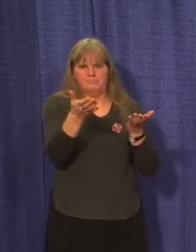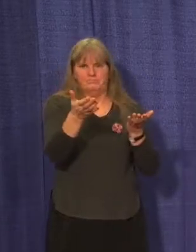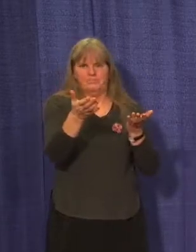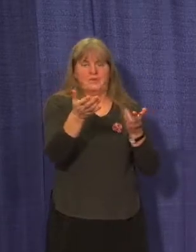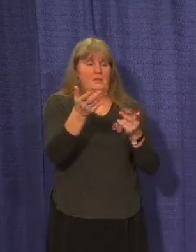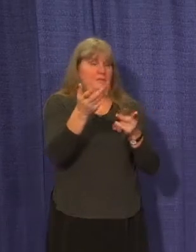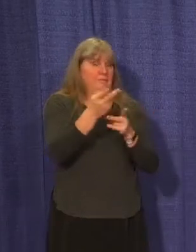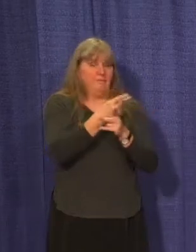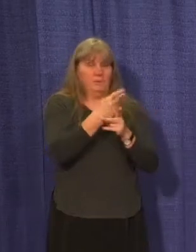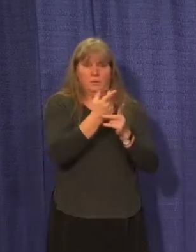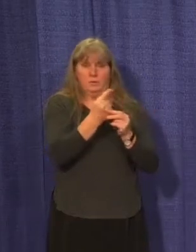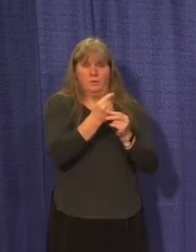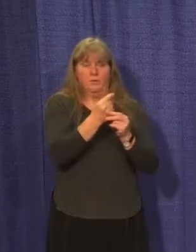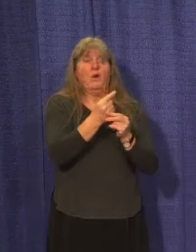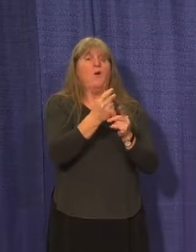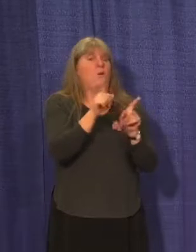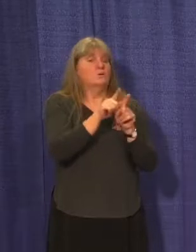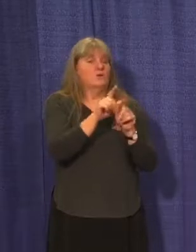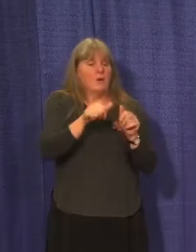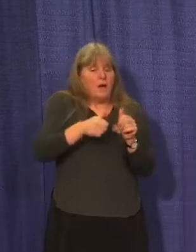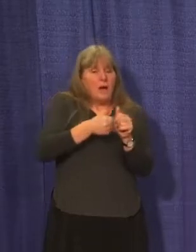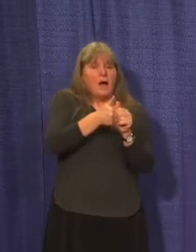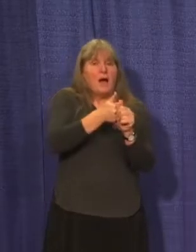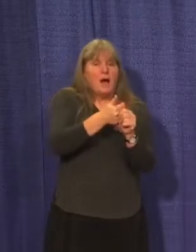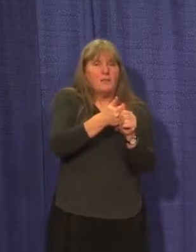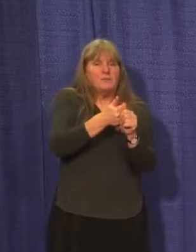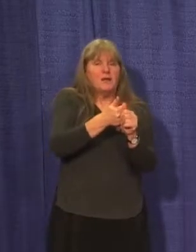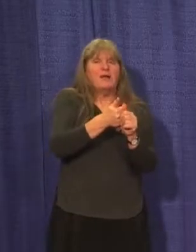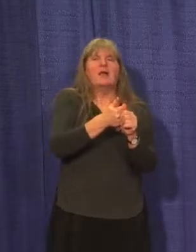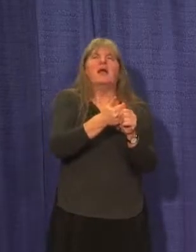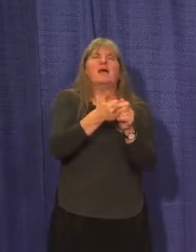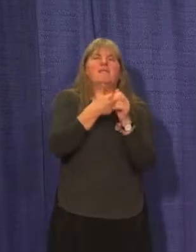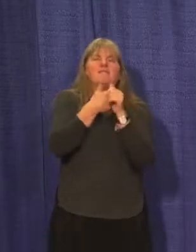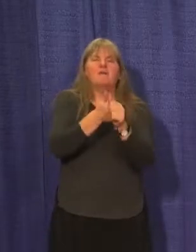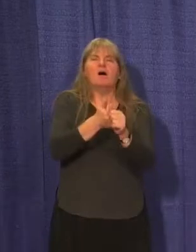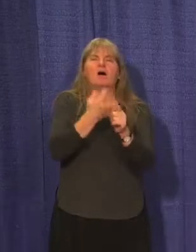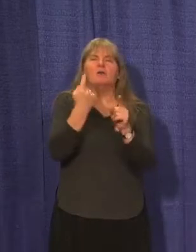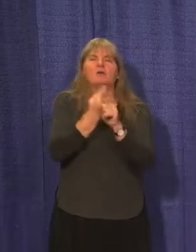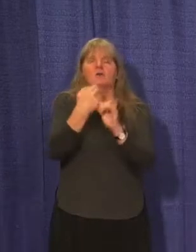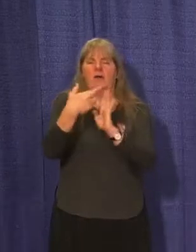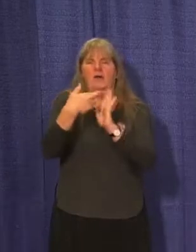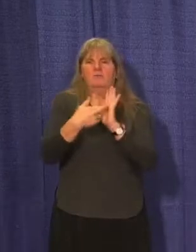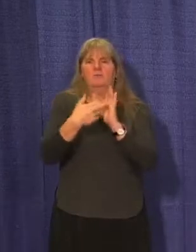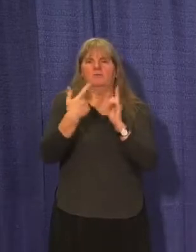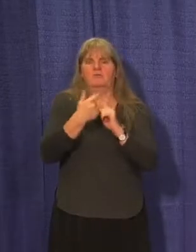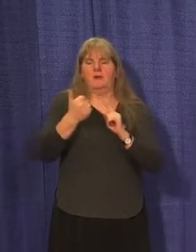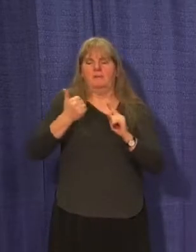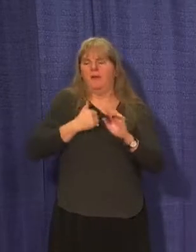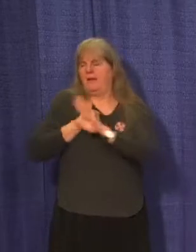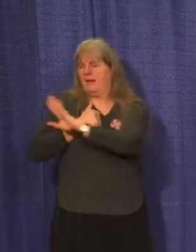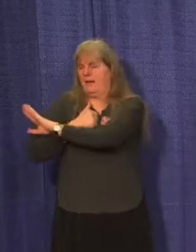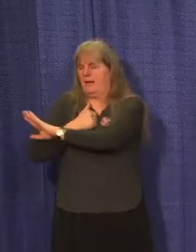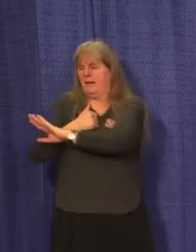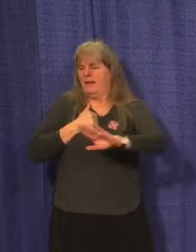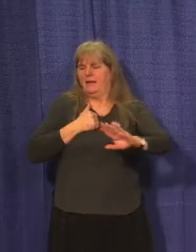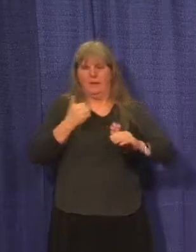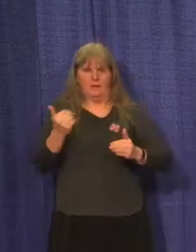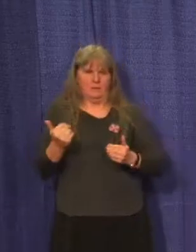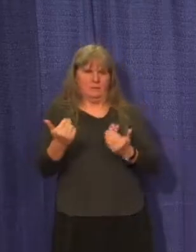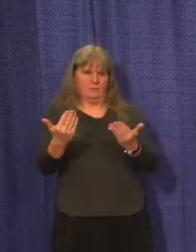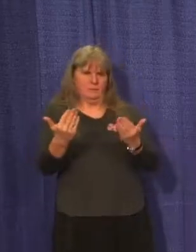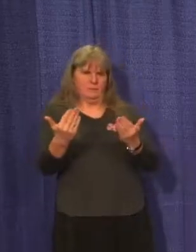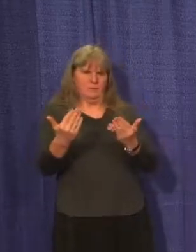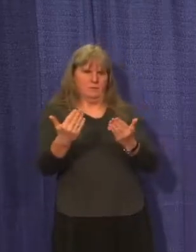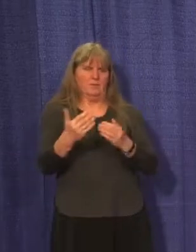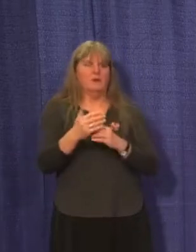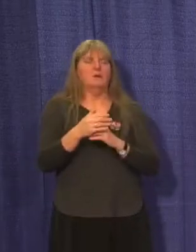them out but to update them according to national guidance as it gets updated but also to rehearse that